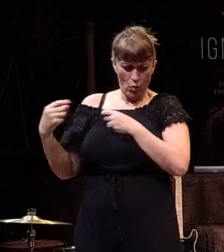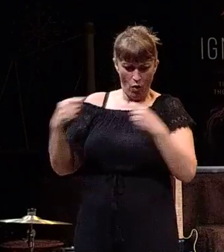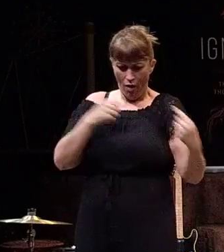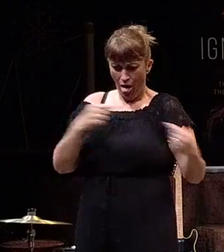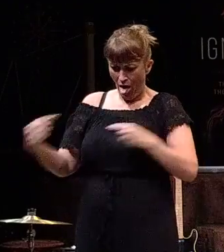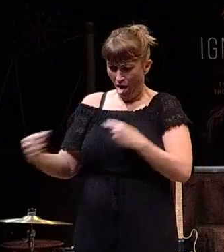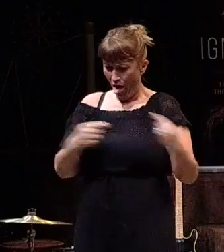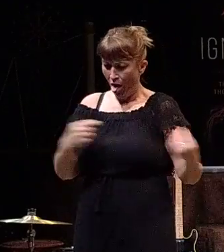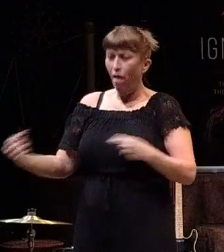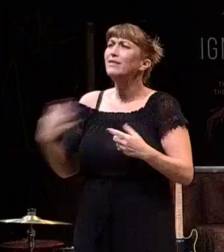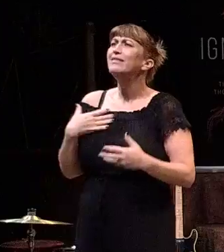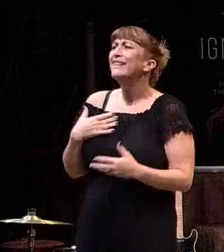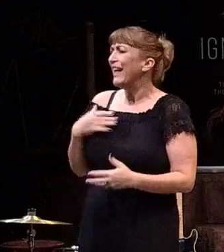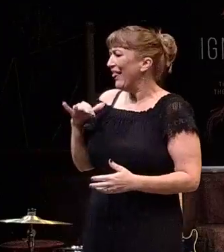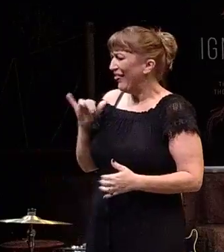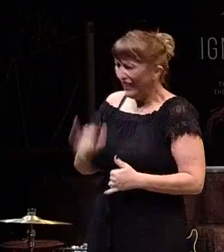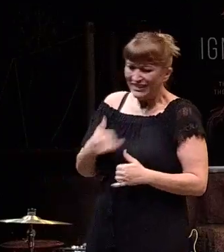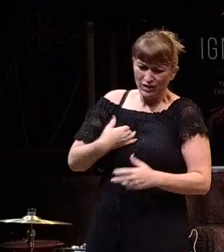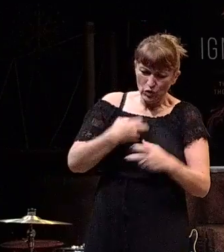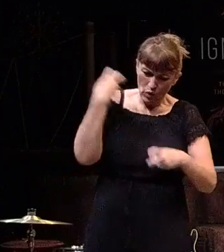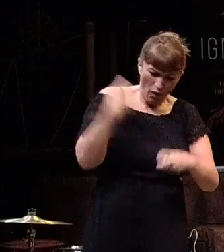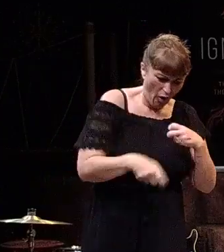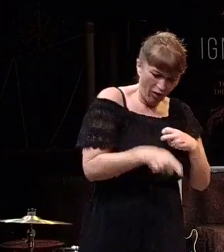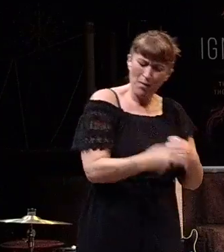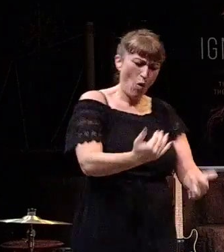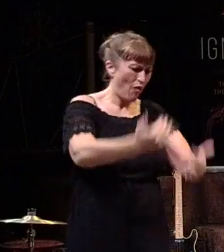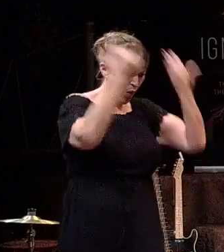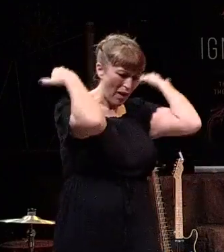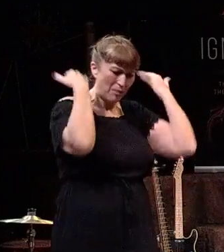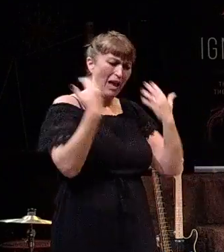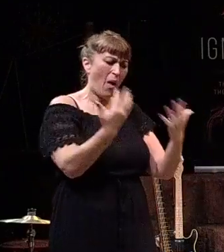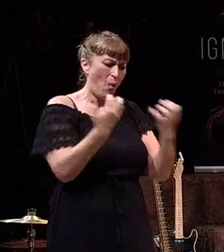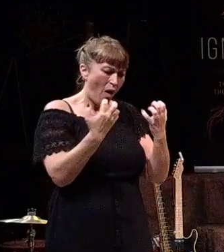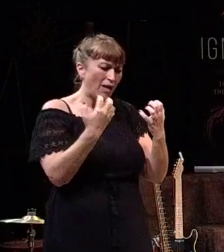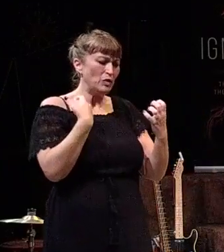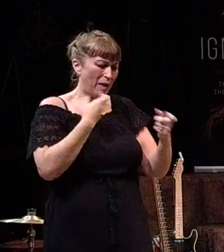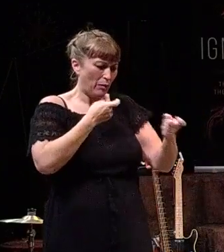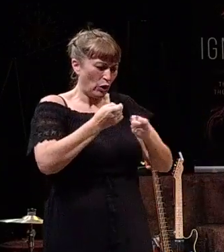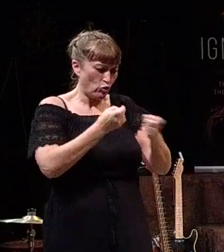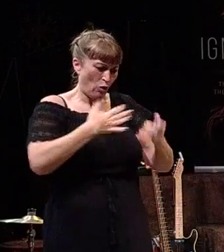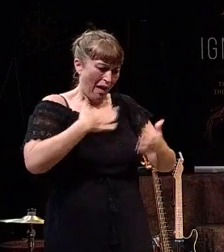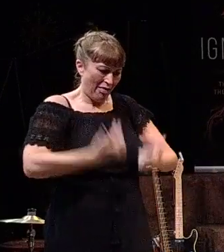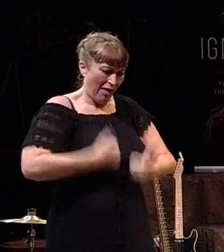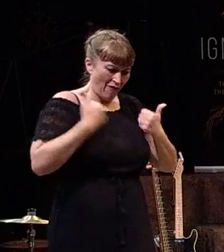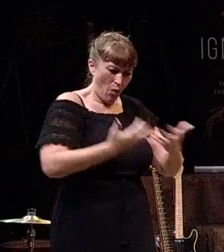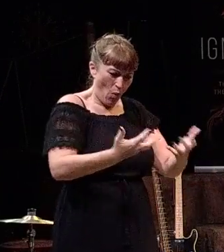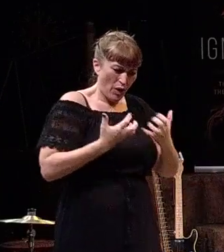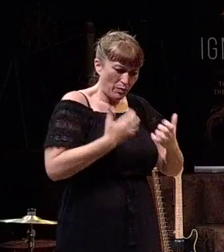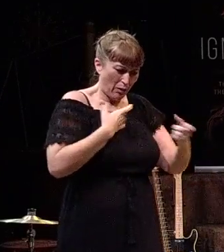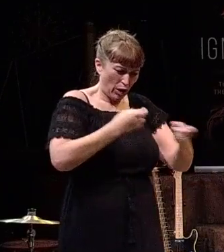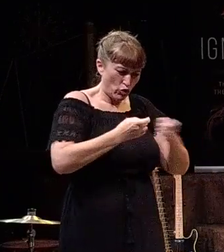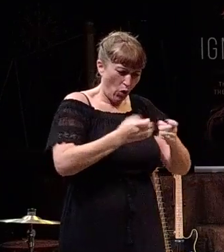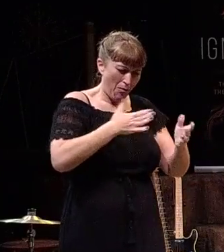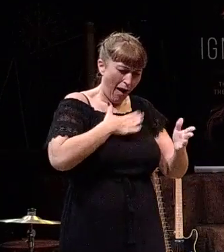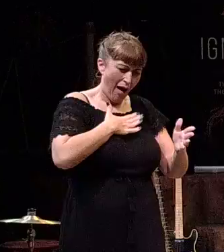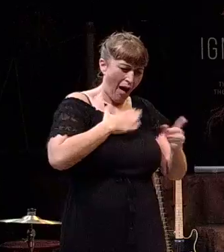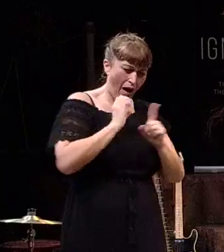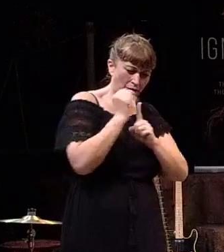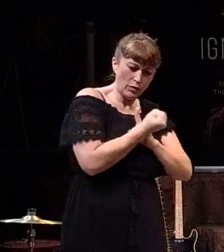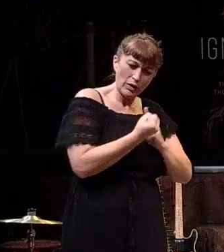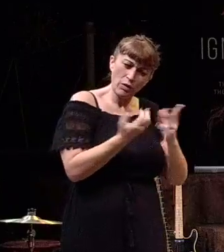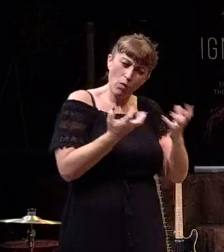this is too hard. I'm overwhelmed. I want to be able to control my life. I want to be able to control my circumstances.